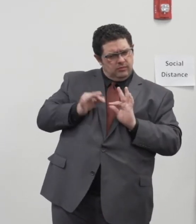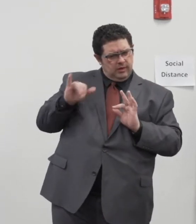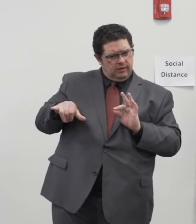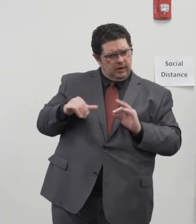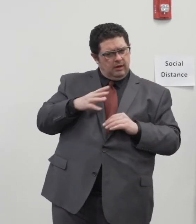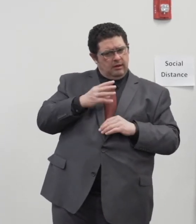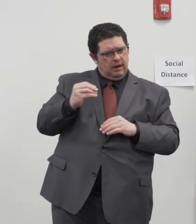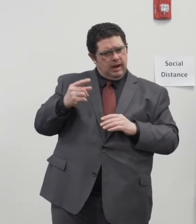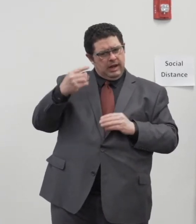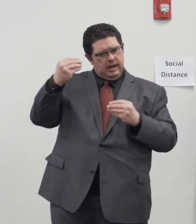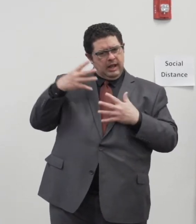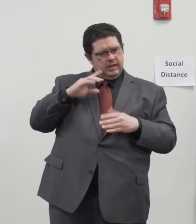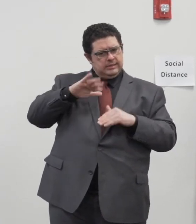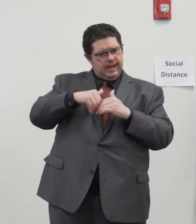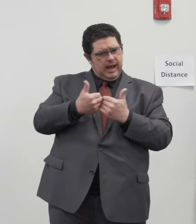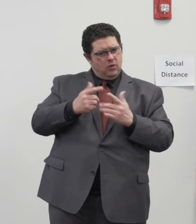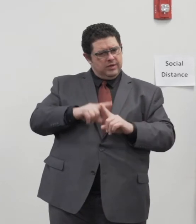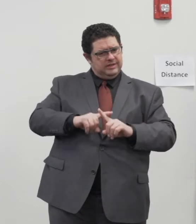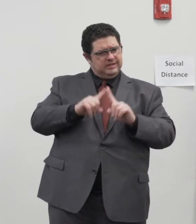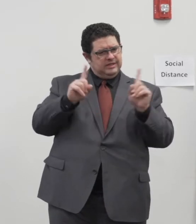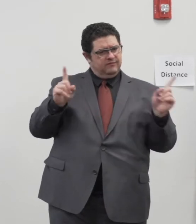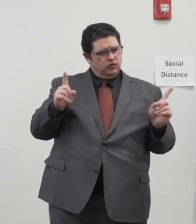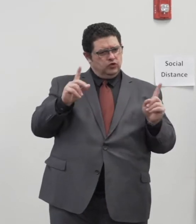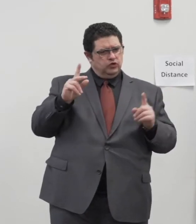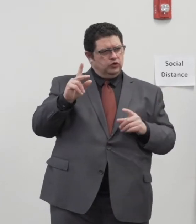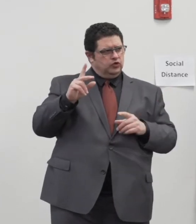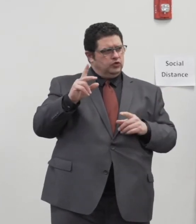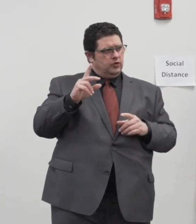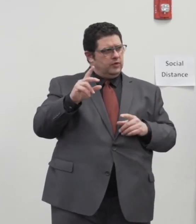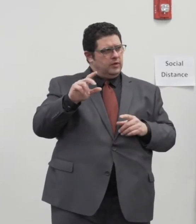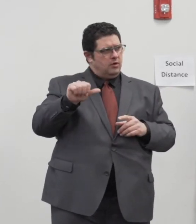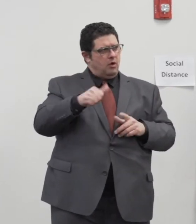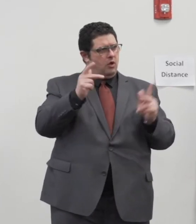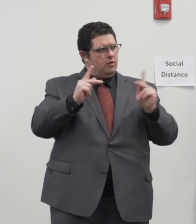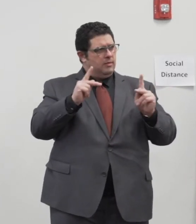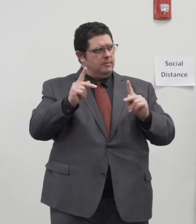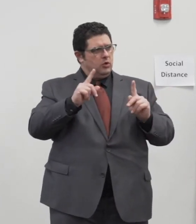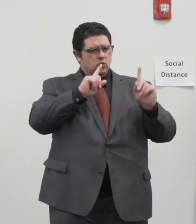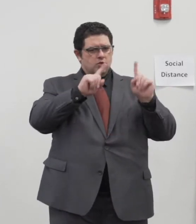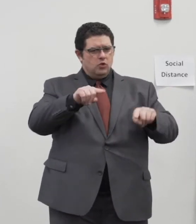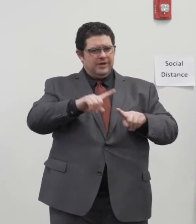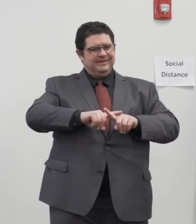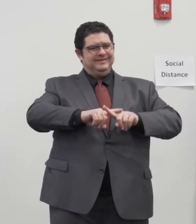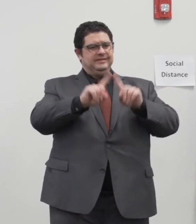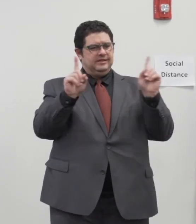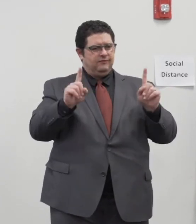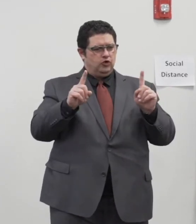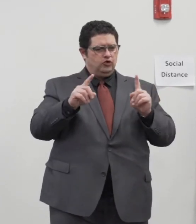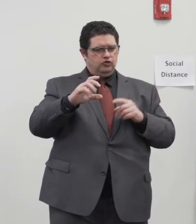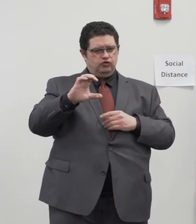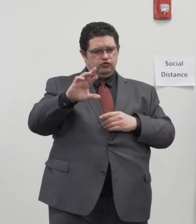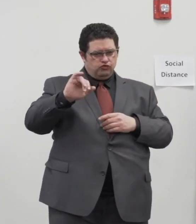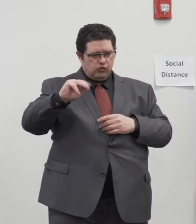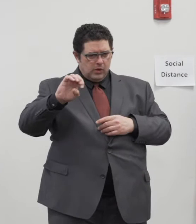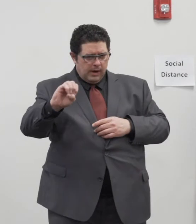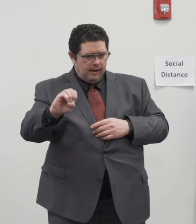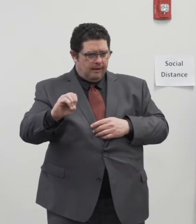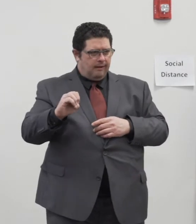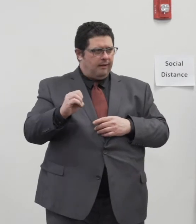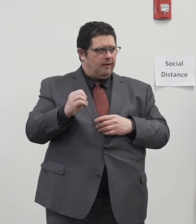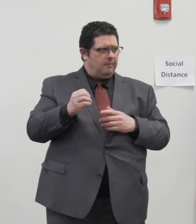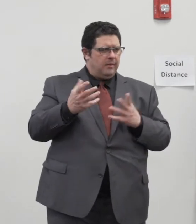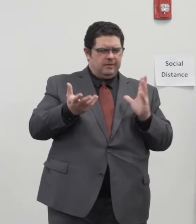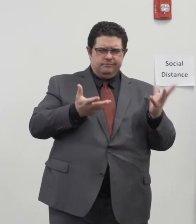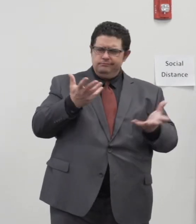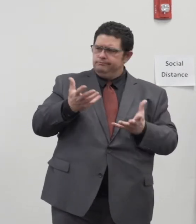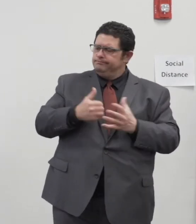differs from tipsters in other capacities who are reporting different kinds of violations of crimes and why their names wouldn't necessarily be